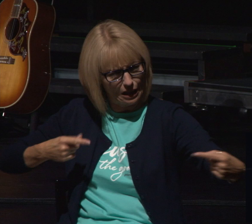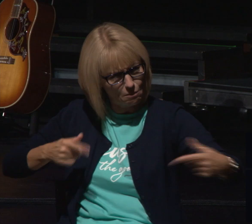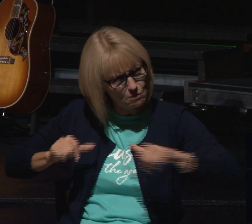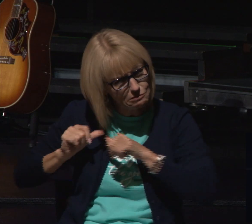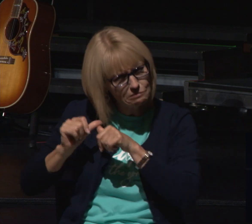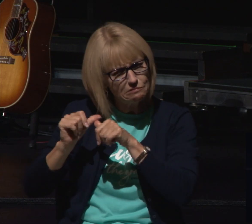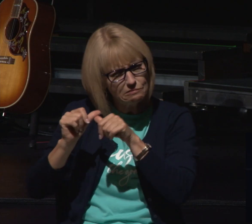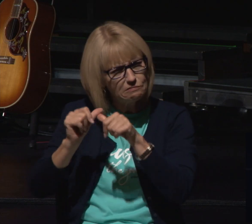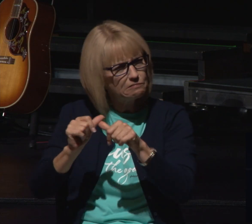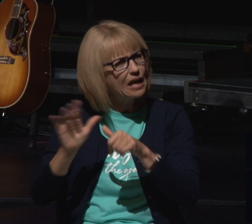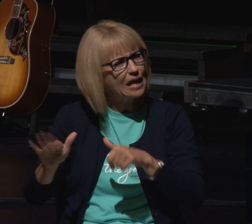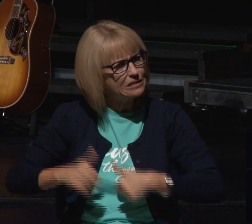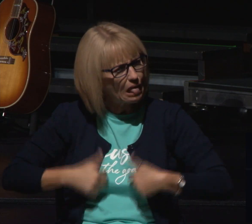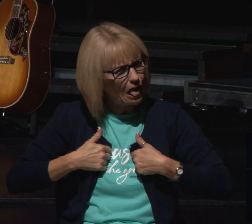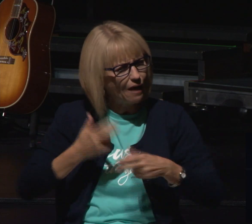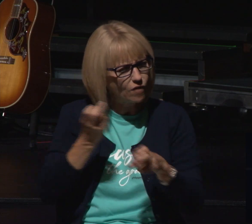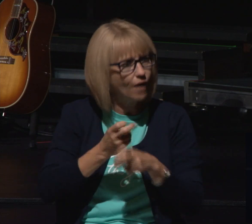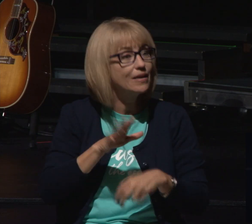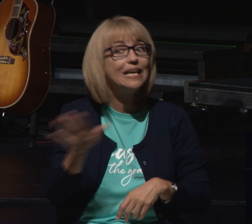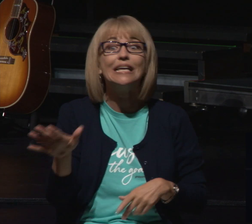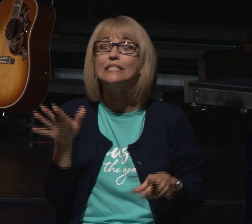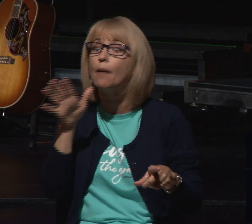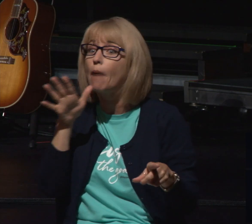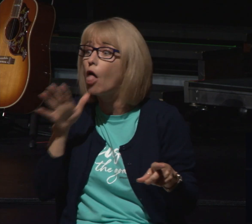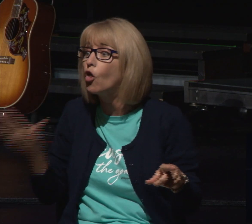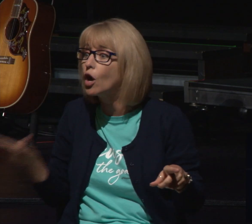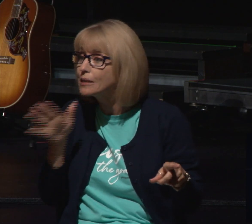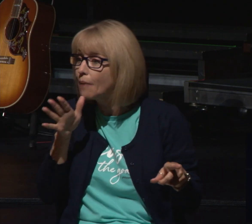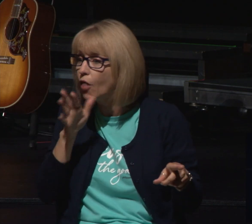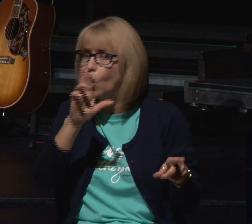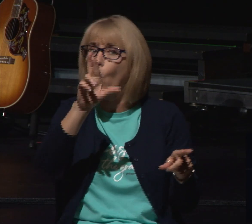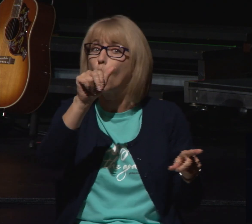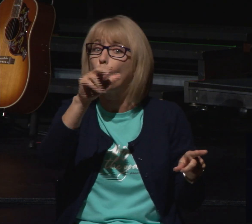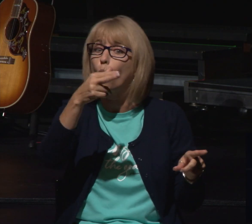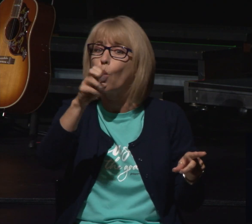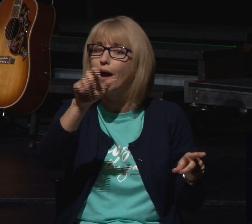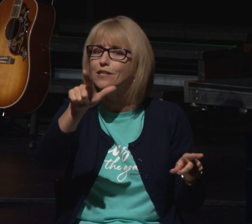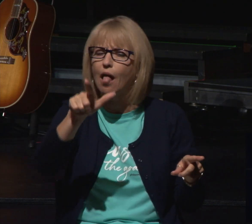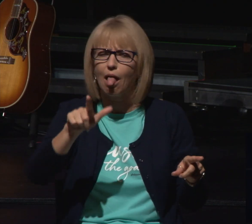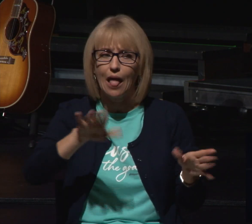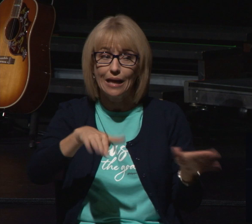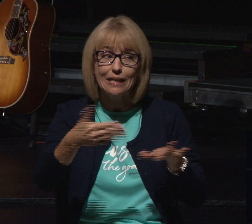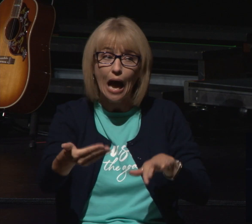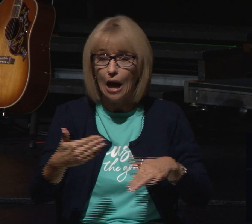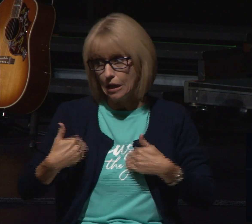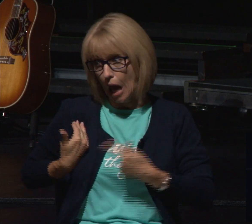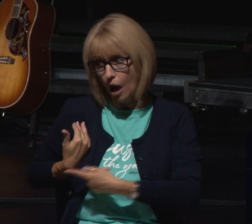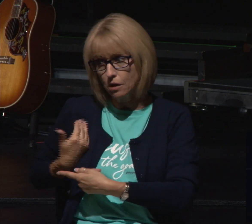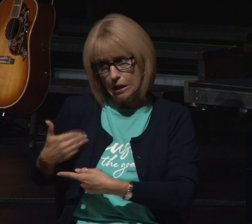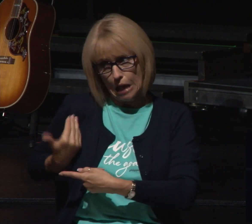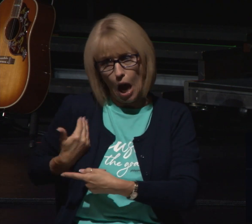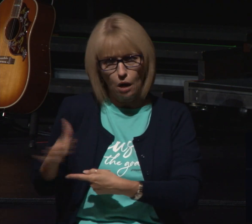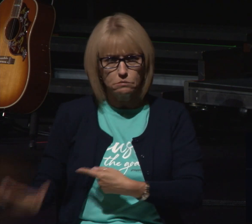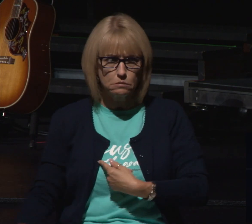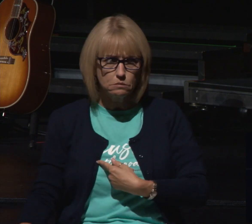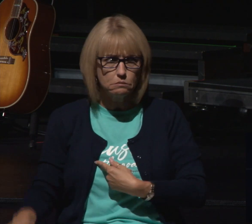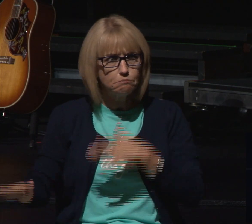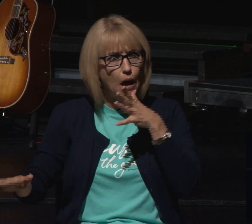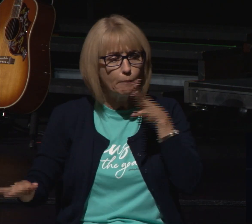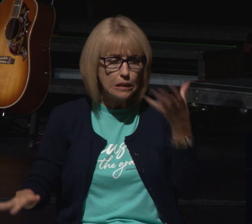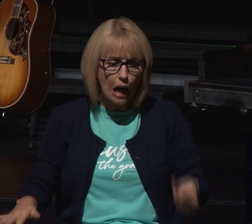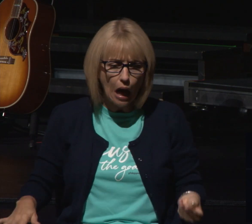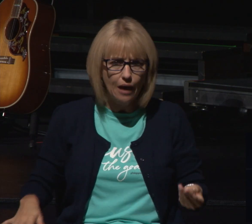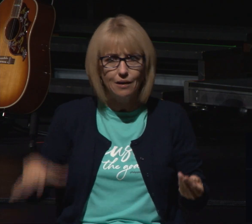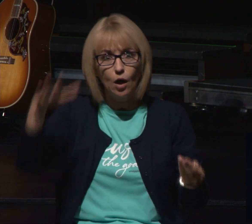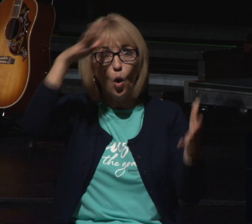there he had a difficult life his mom Rachel had died when he was a very young man or very young boy his grandpa Isaac